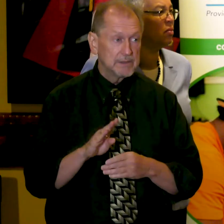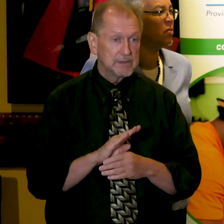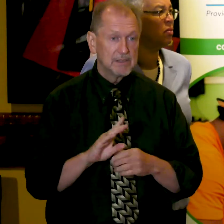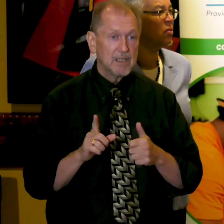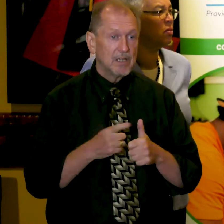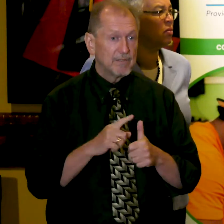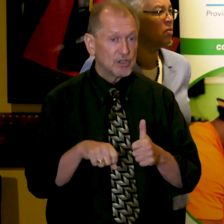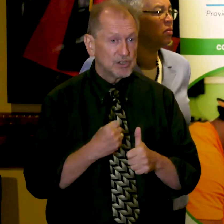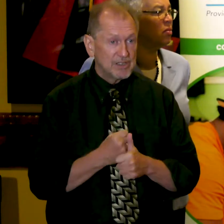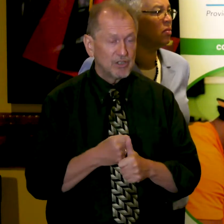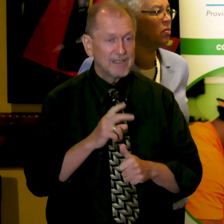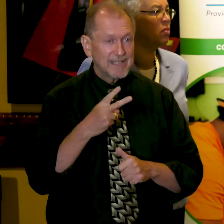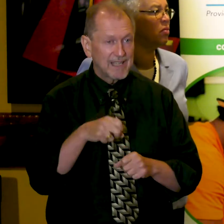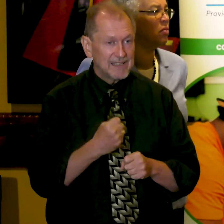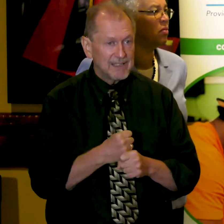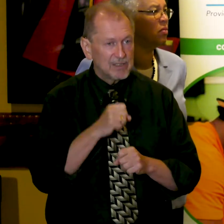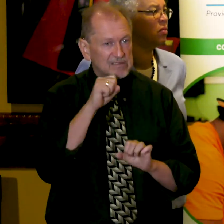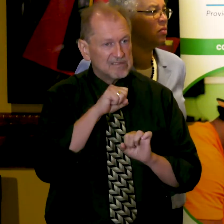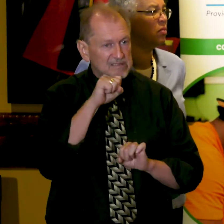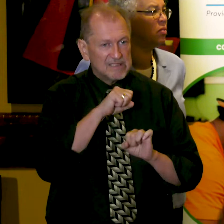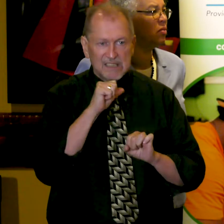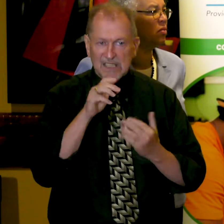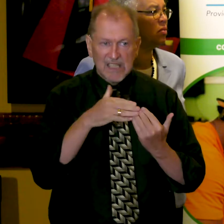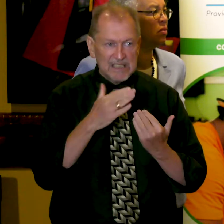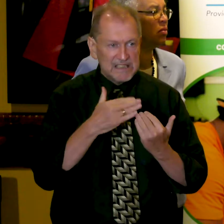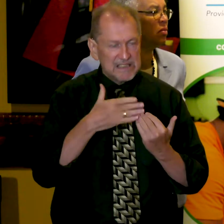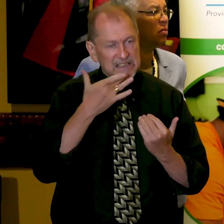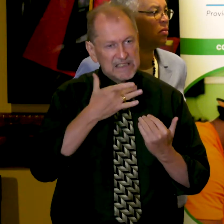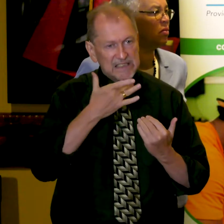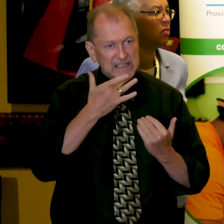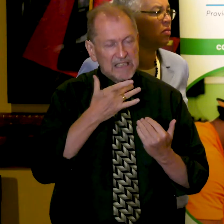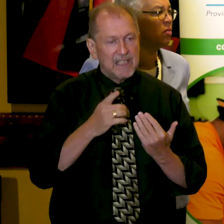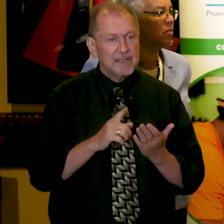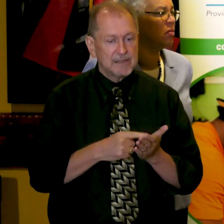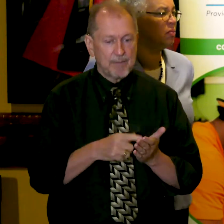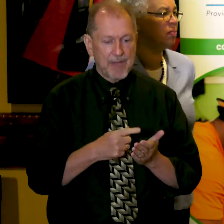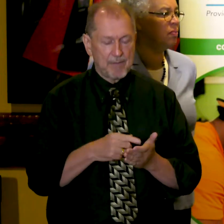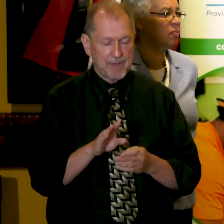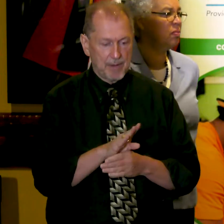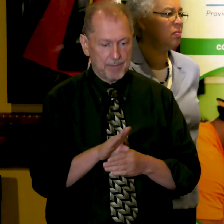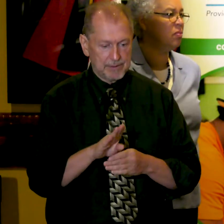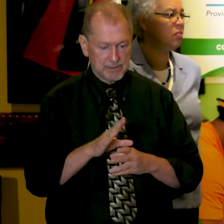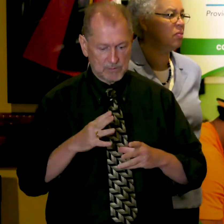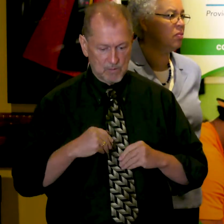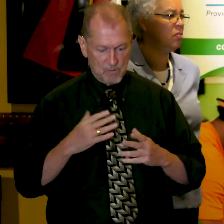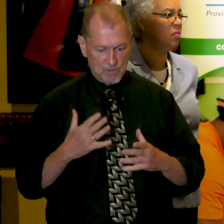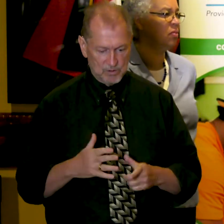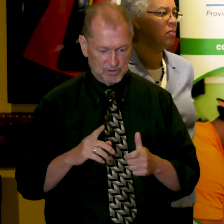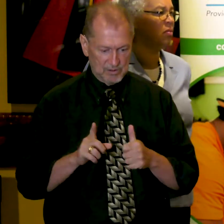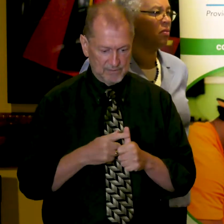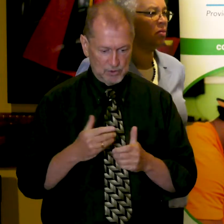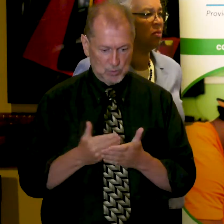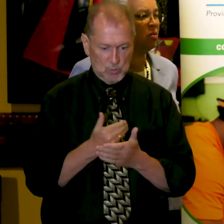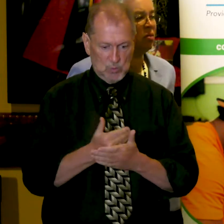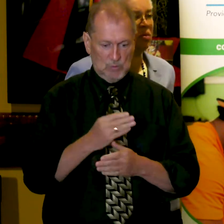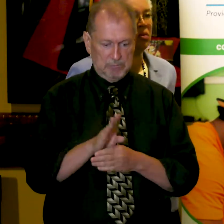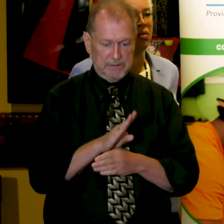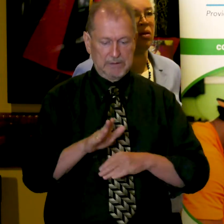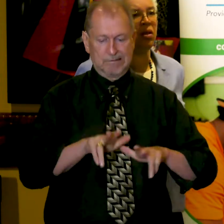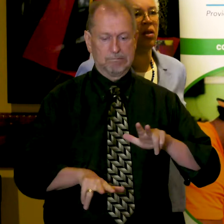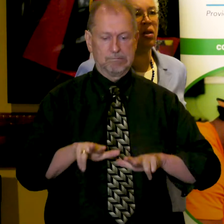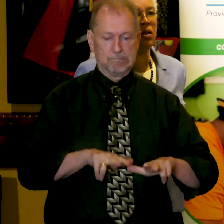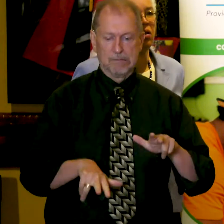are the hardest. A lot of times the business owners don't know where the money is going to come from to pay the rent,